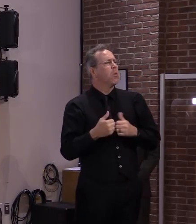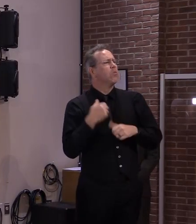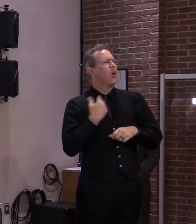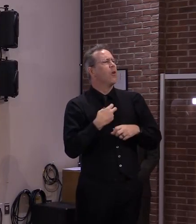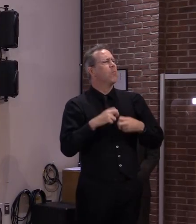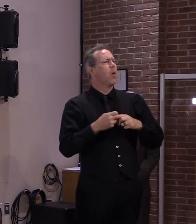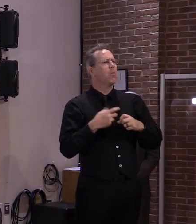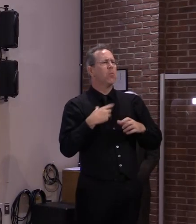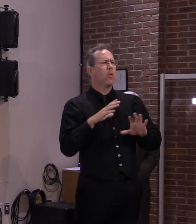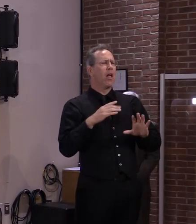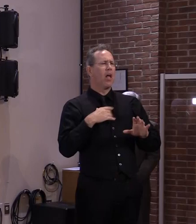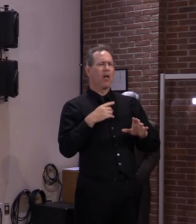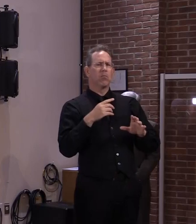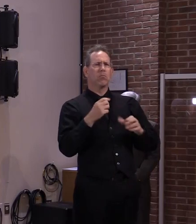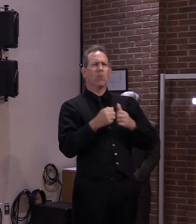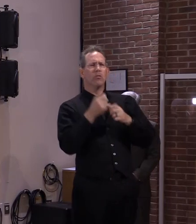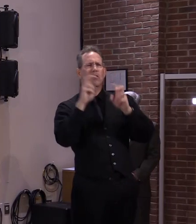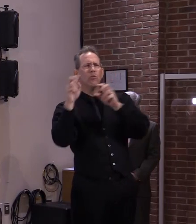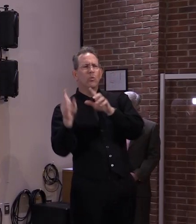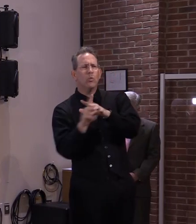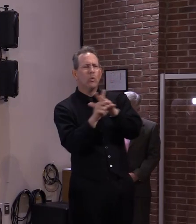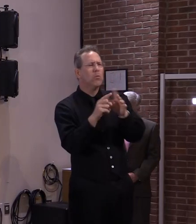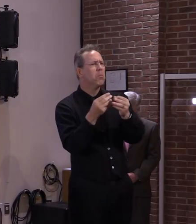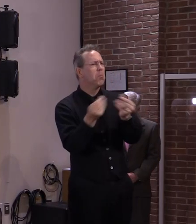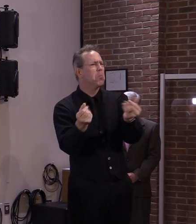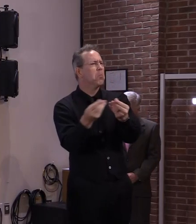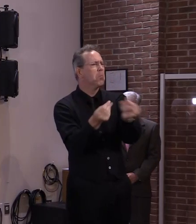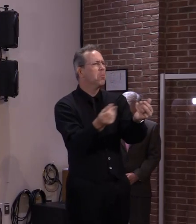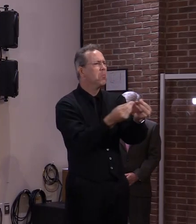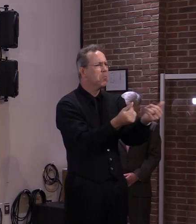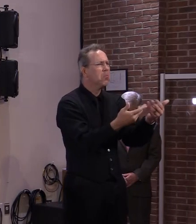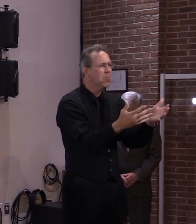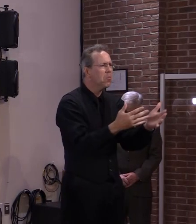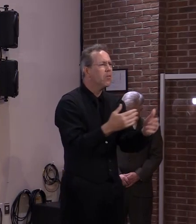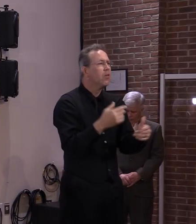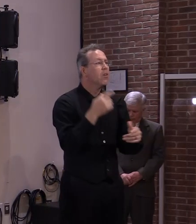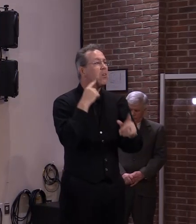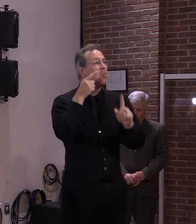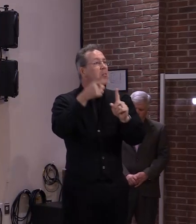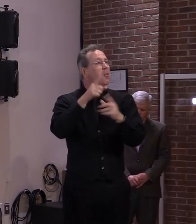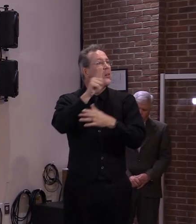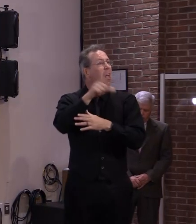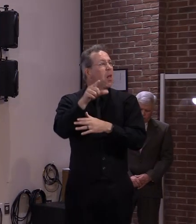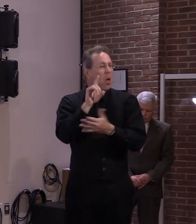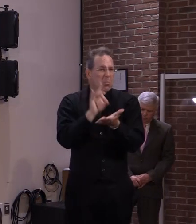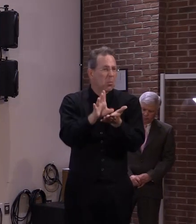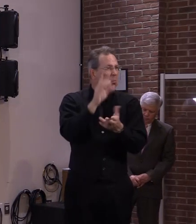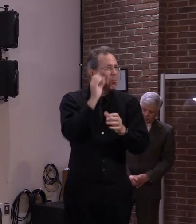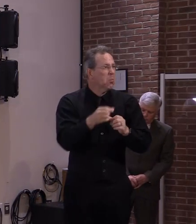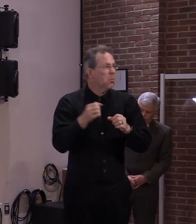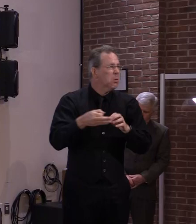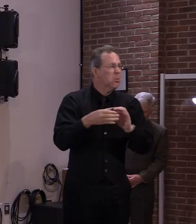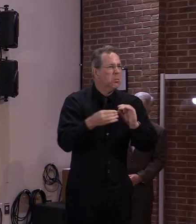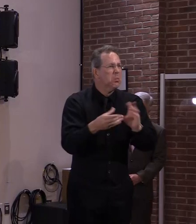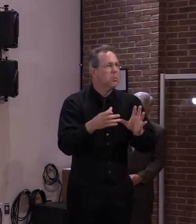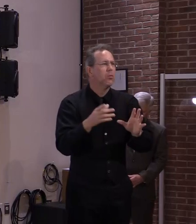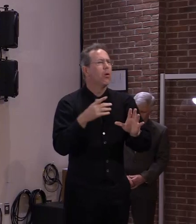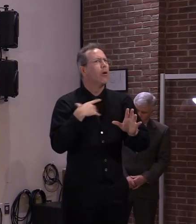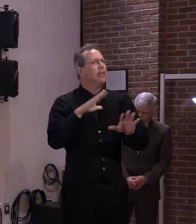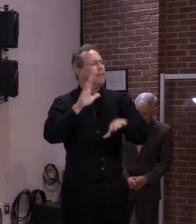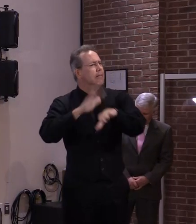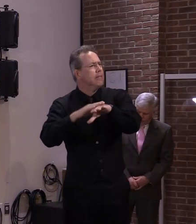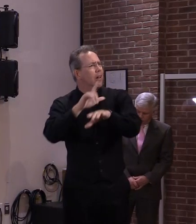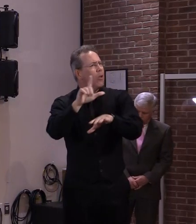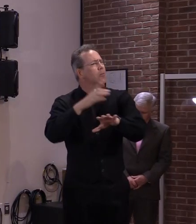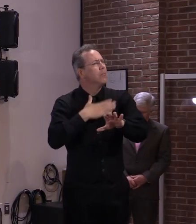the eviction process is a lengthy one. takes time and it can be halted at any point by